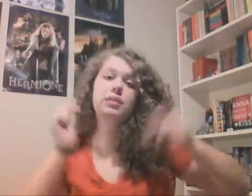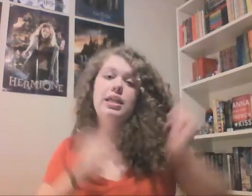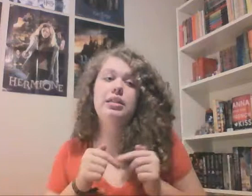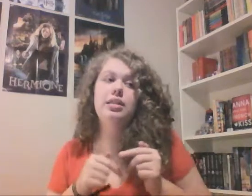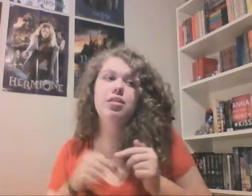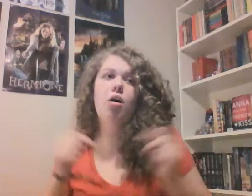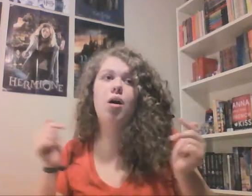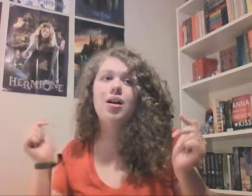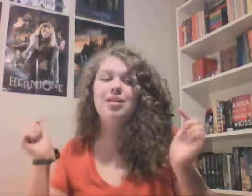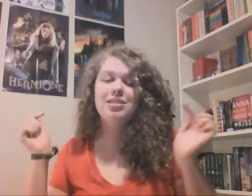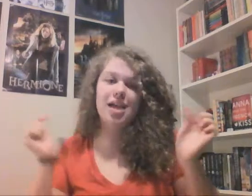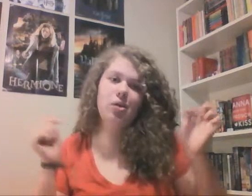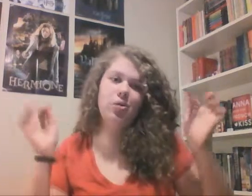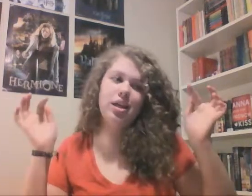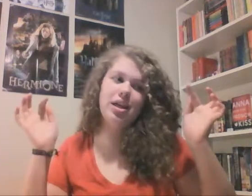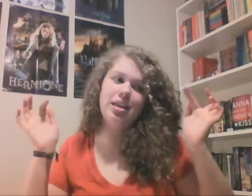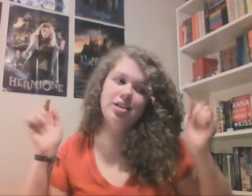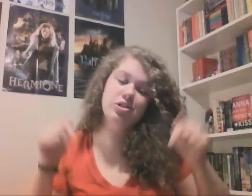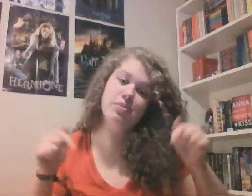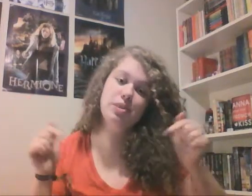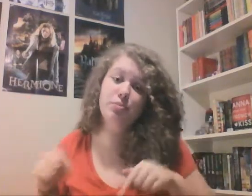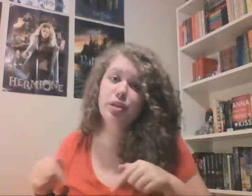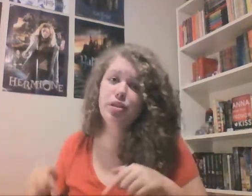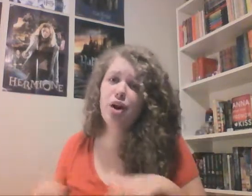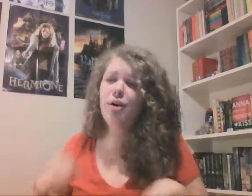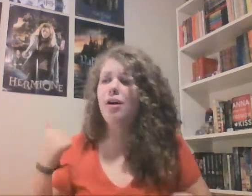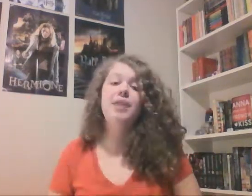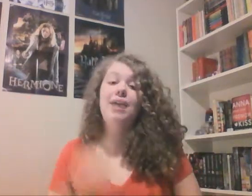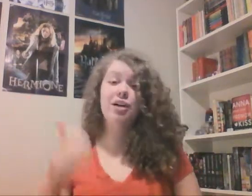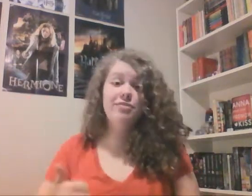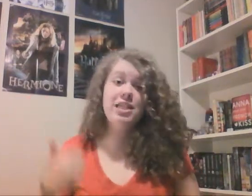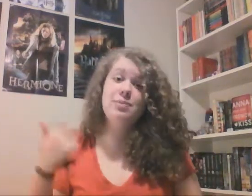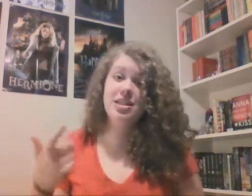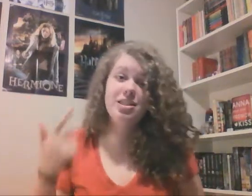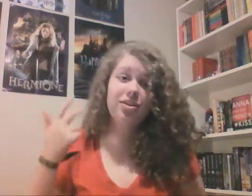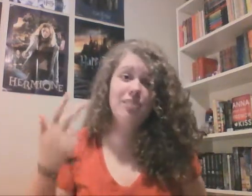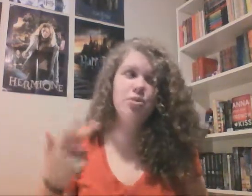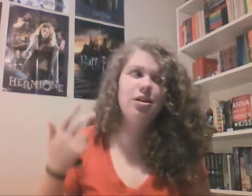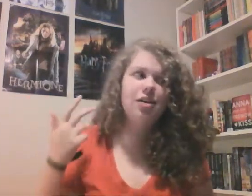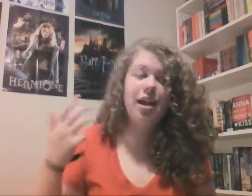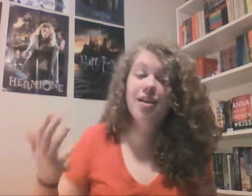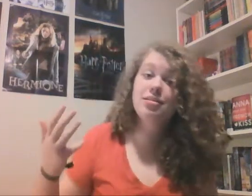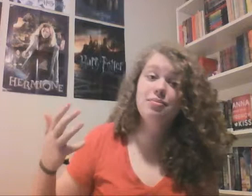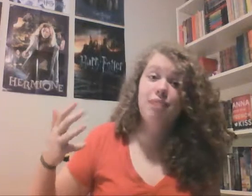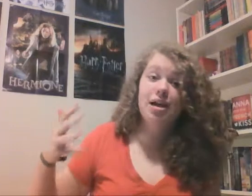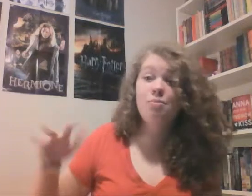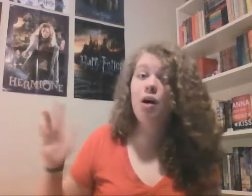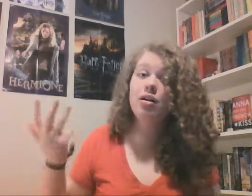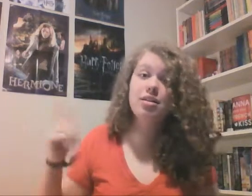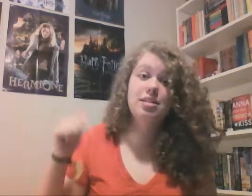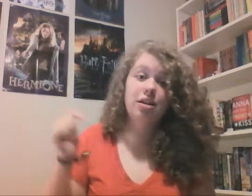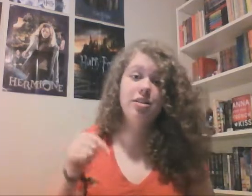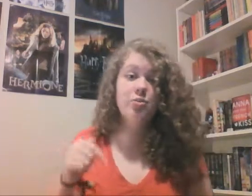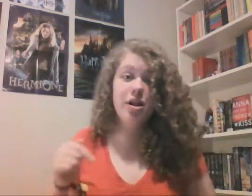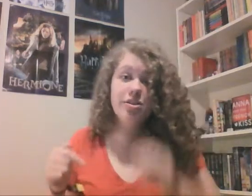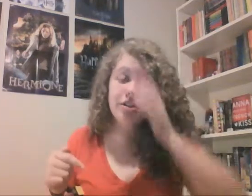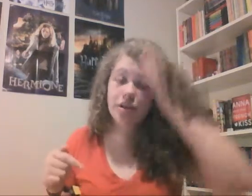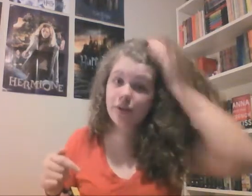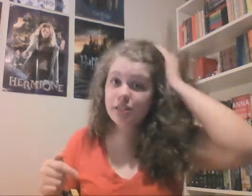media links are down in the description below I've got Facebook Instagram Twitter and my blog is down there as well so you can go and